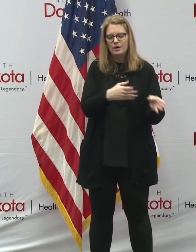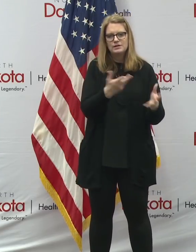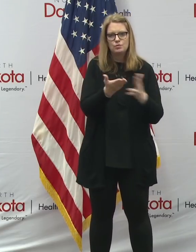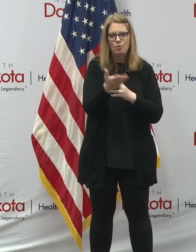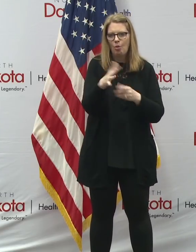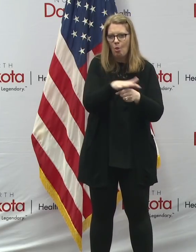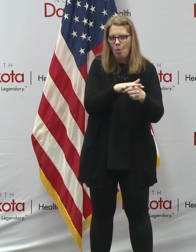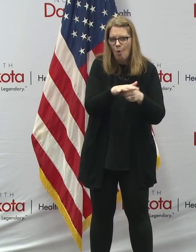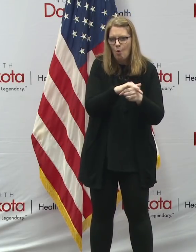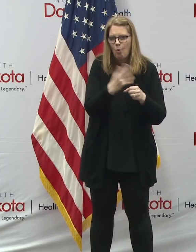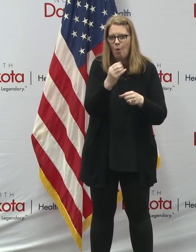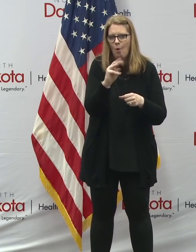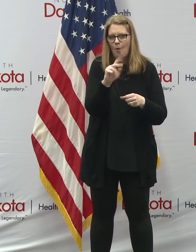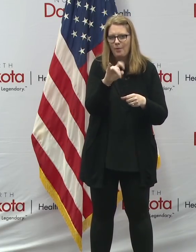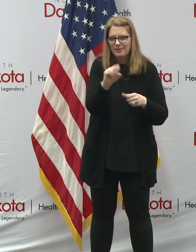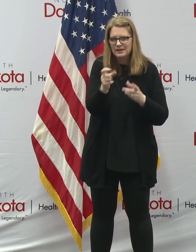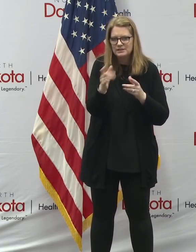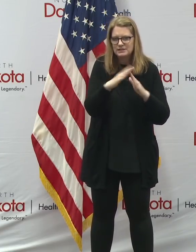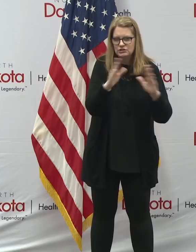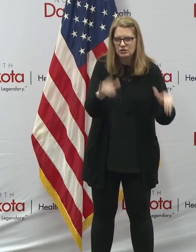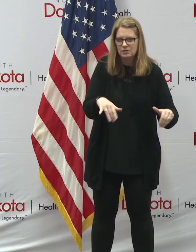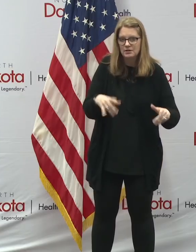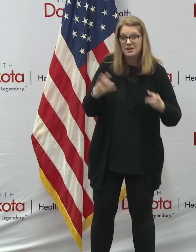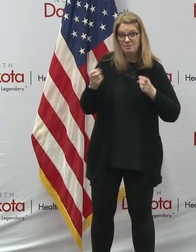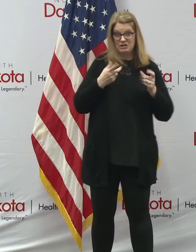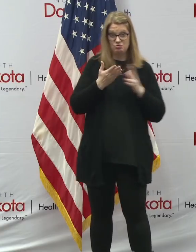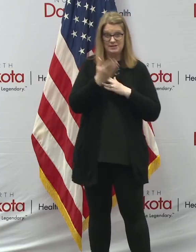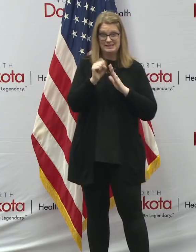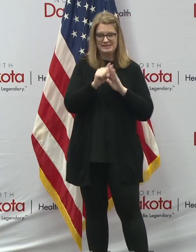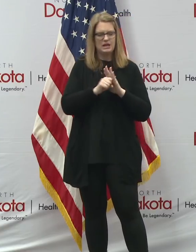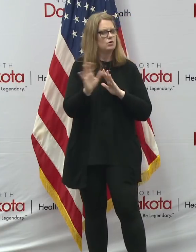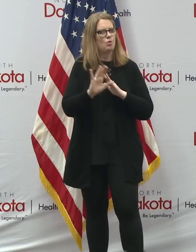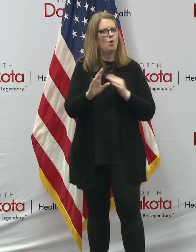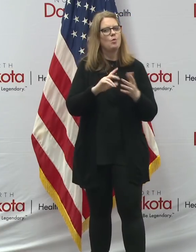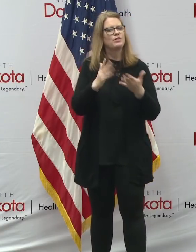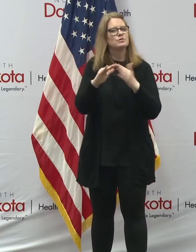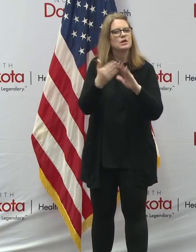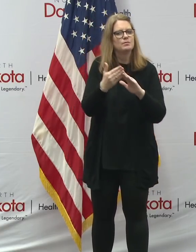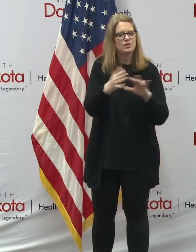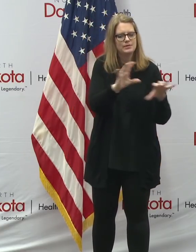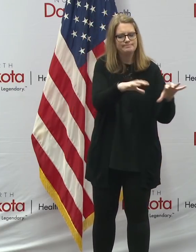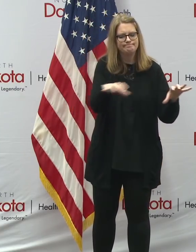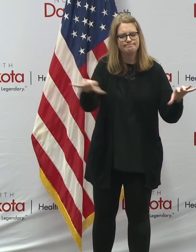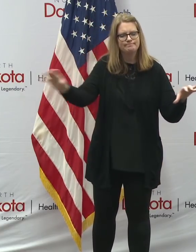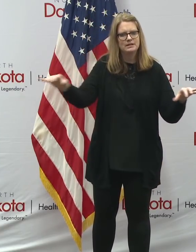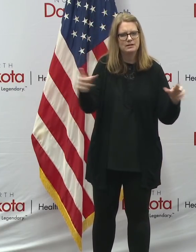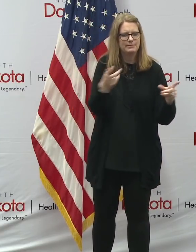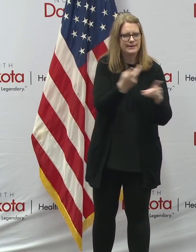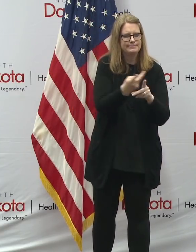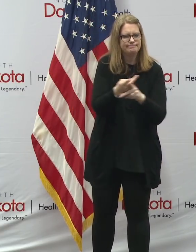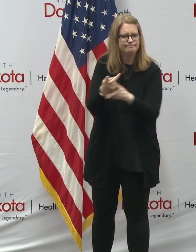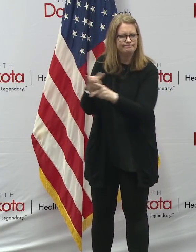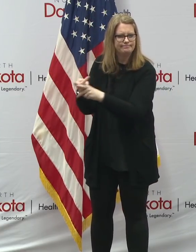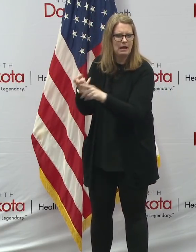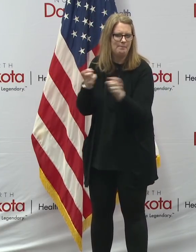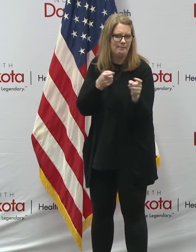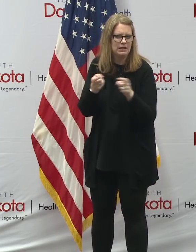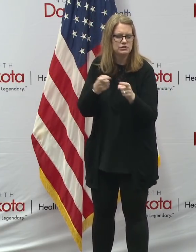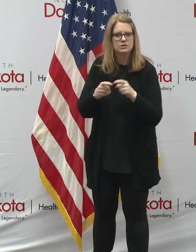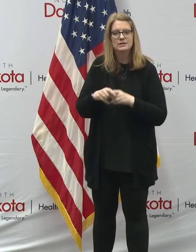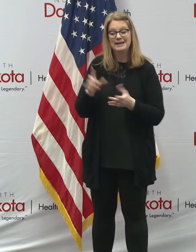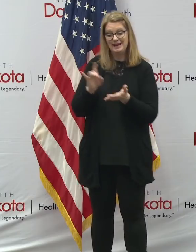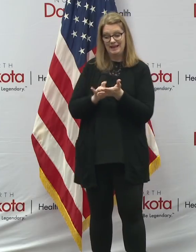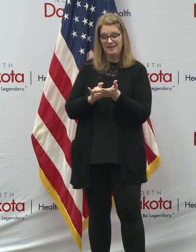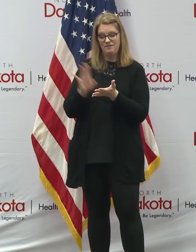managed necessarily throughout the state. It's going to be with those community partners, number one. As it relates to eviction